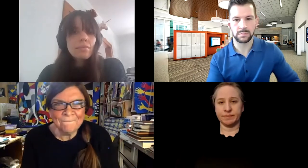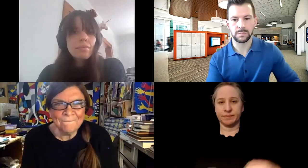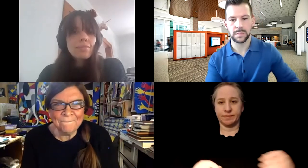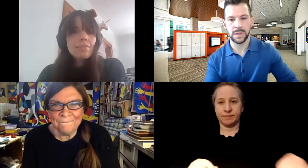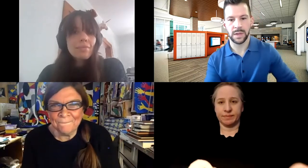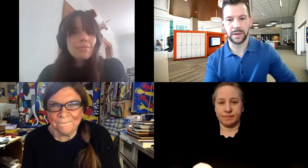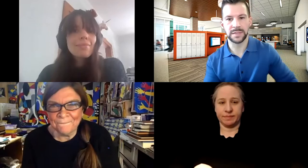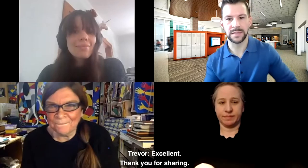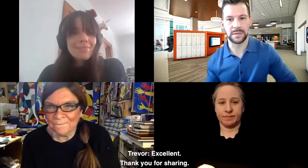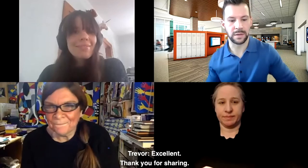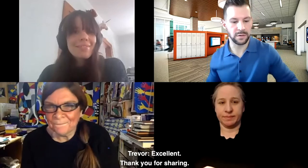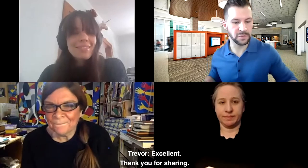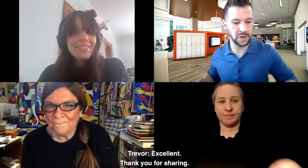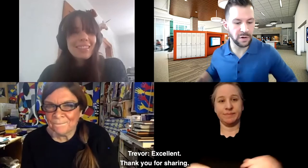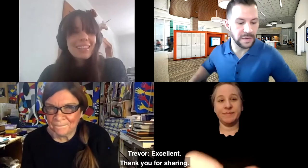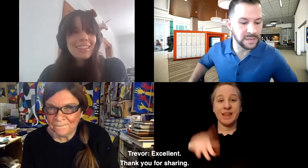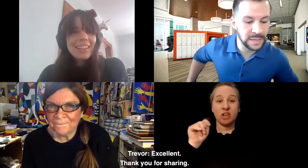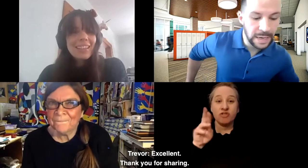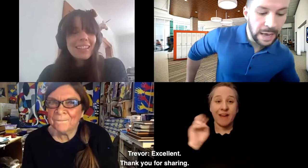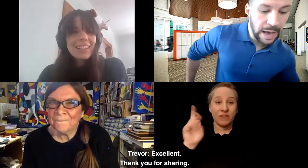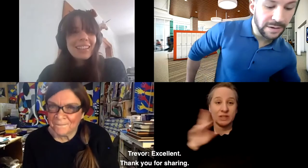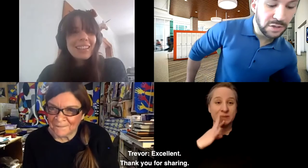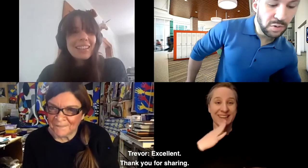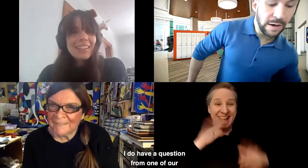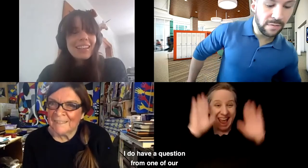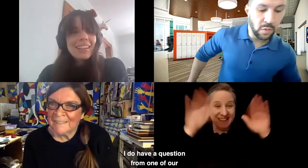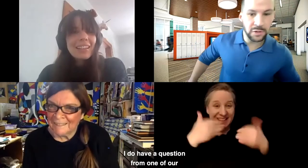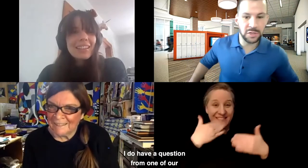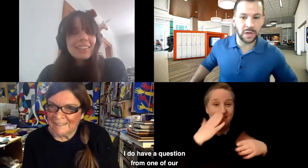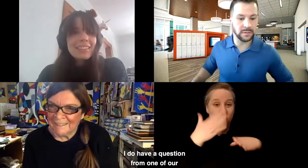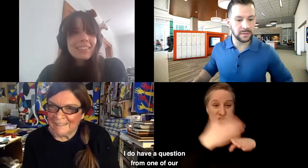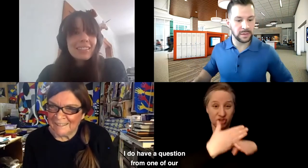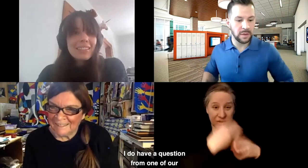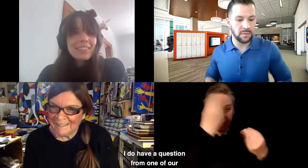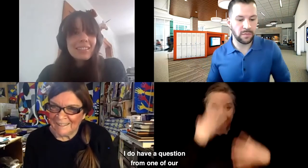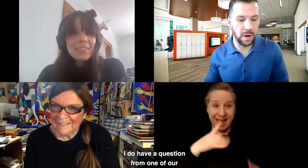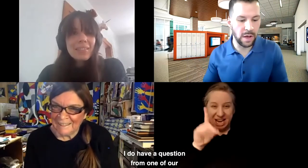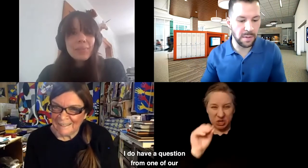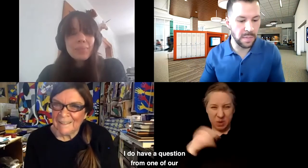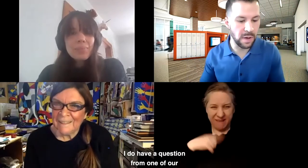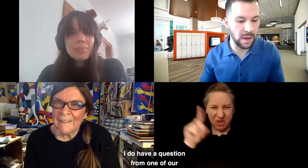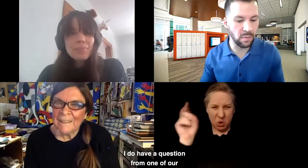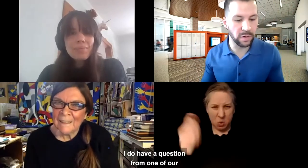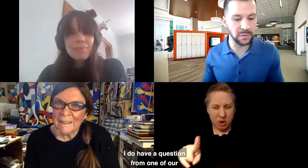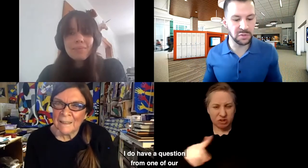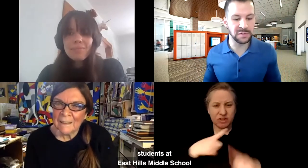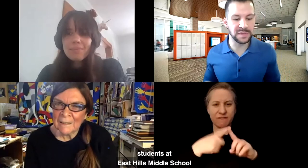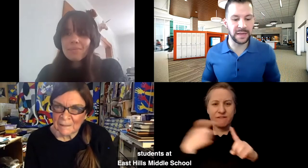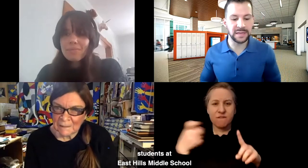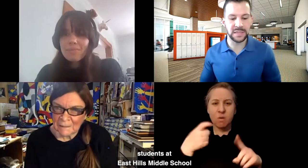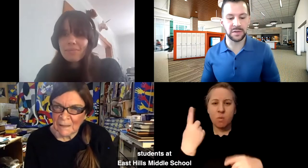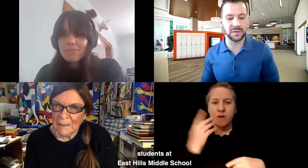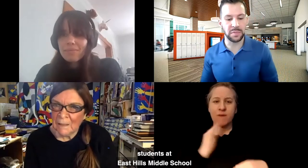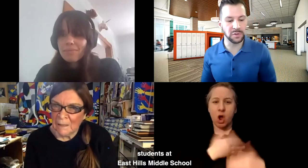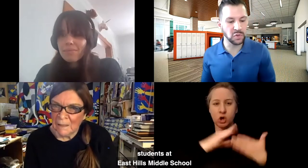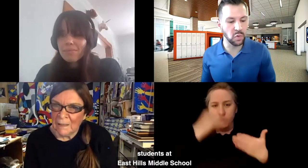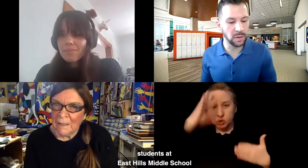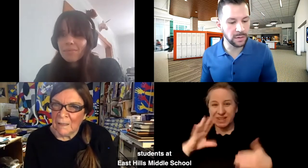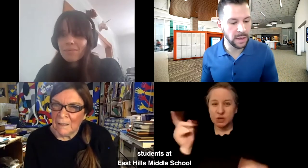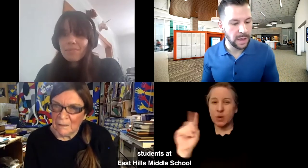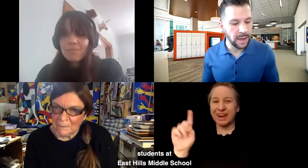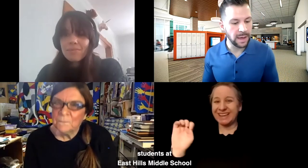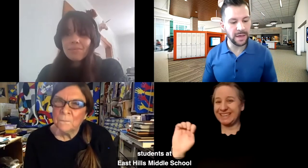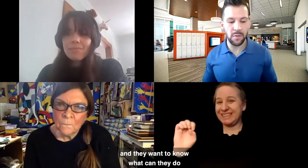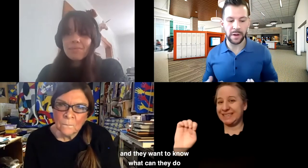Trevor speaking. Excellent. Thank you for sharing. I do have a question from one of our students at East Hills Middle